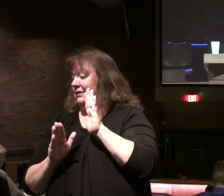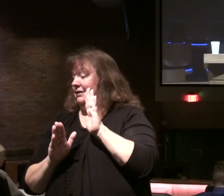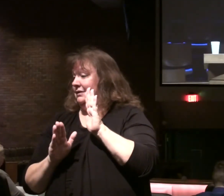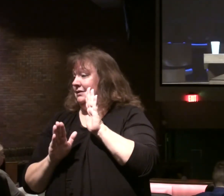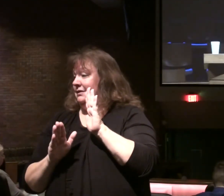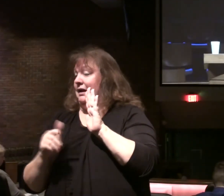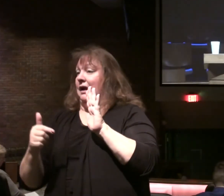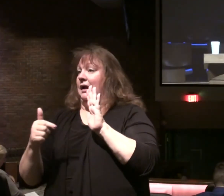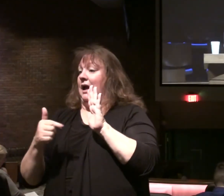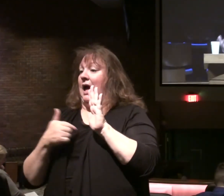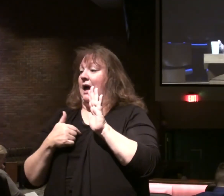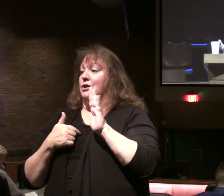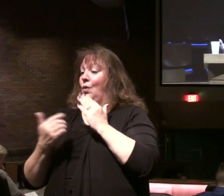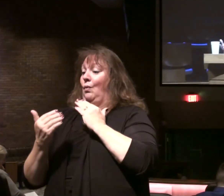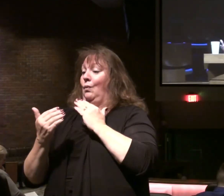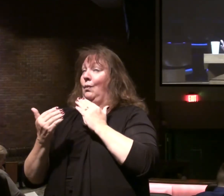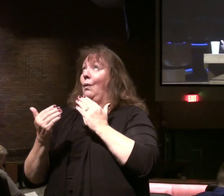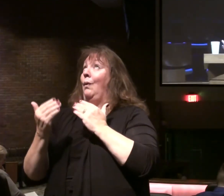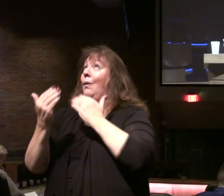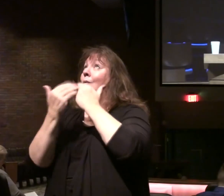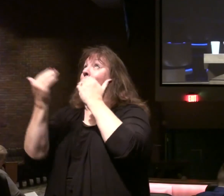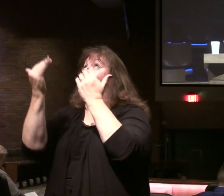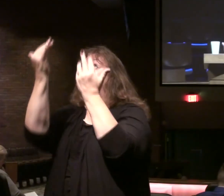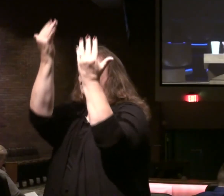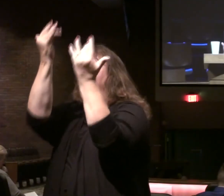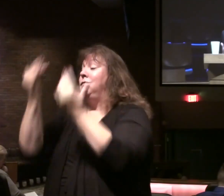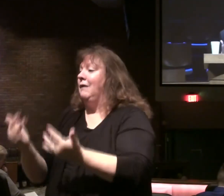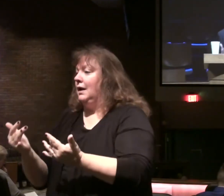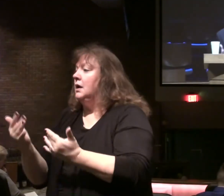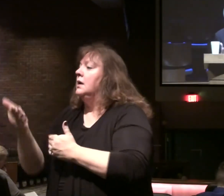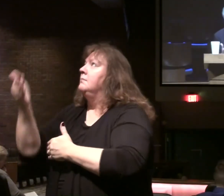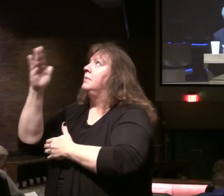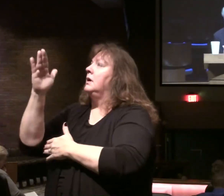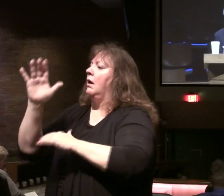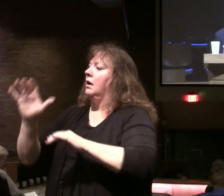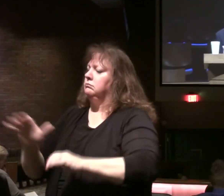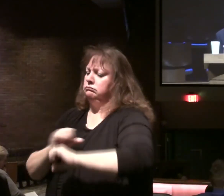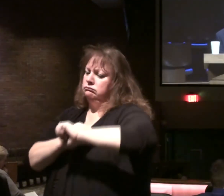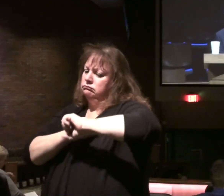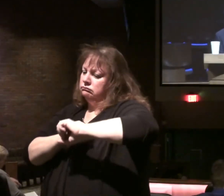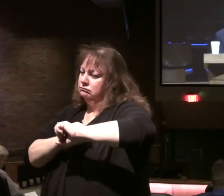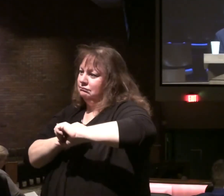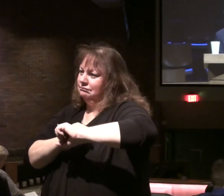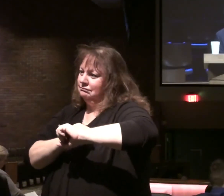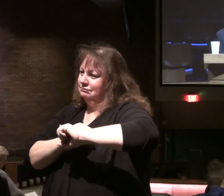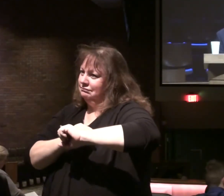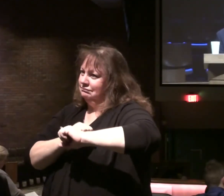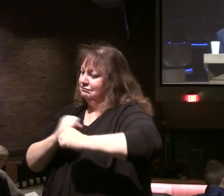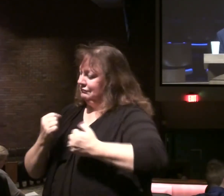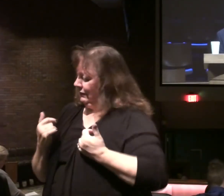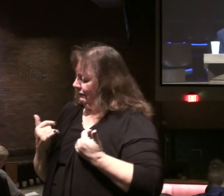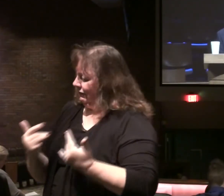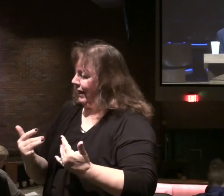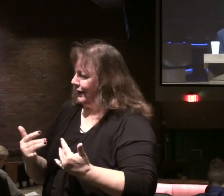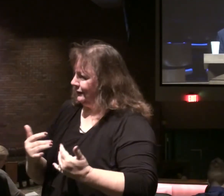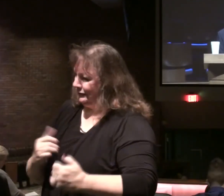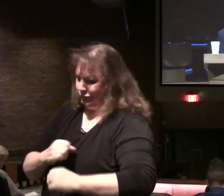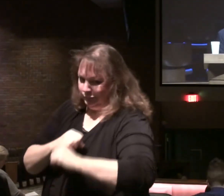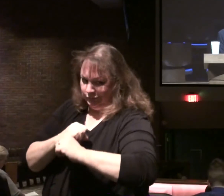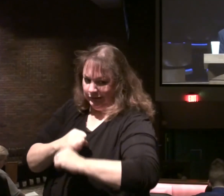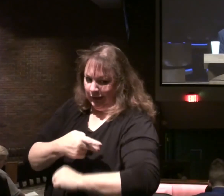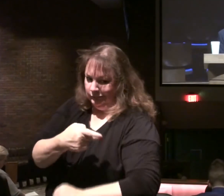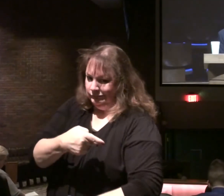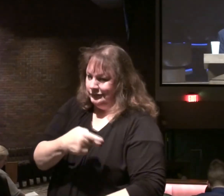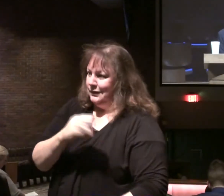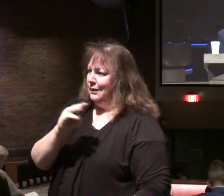necessarily. Call the fire. But you can see God's action. In preserving and protecting. Moses and Aaron. this